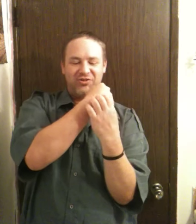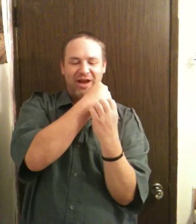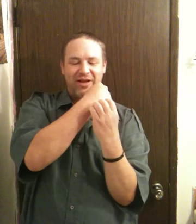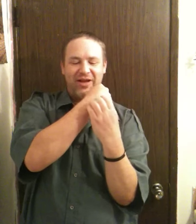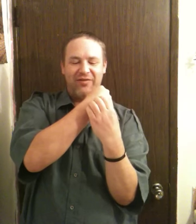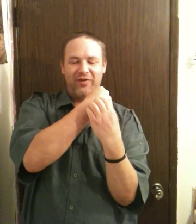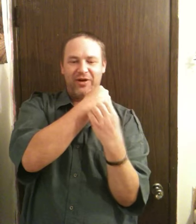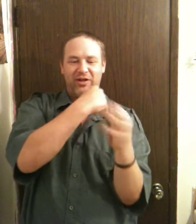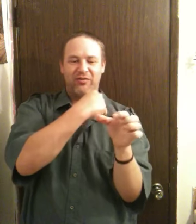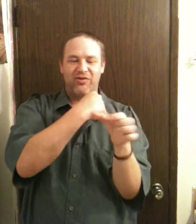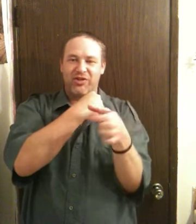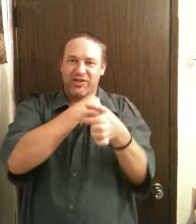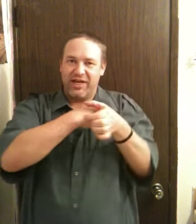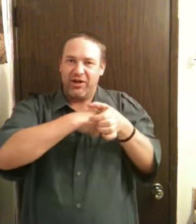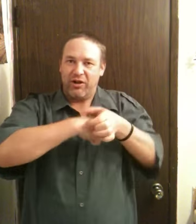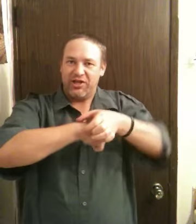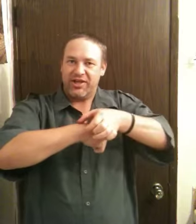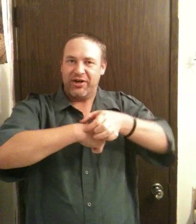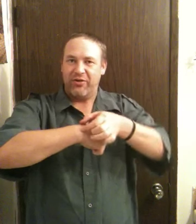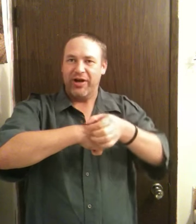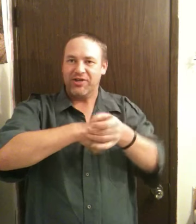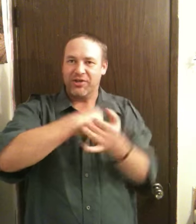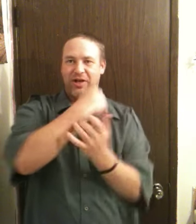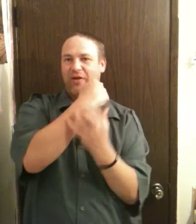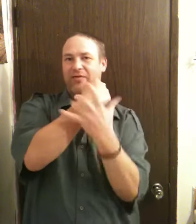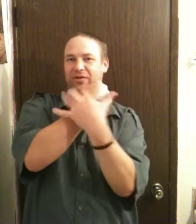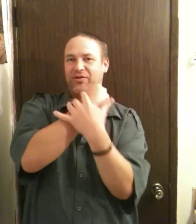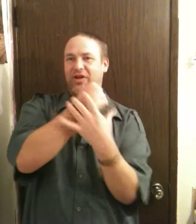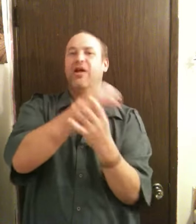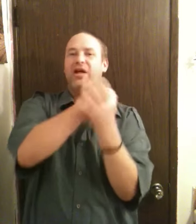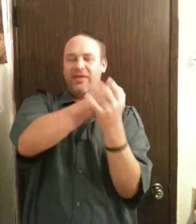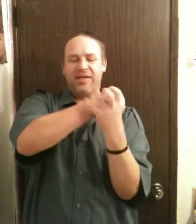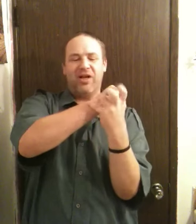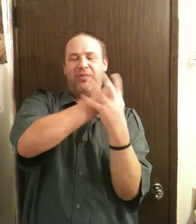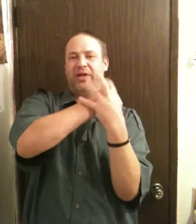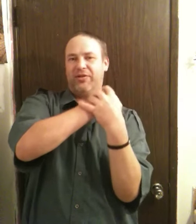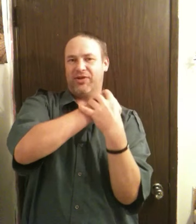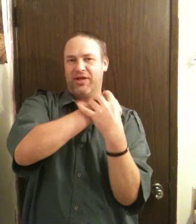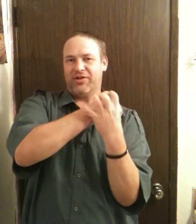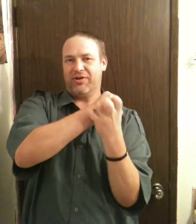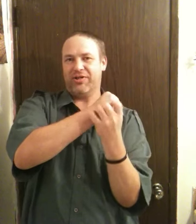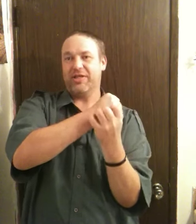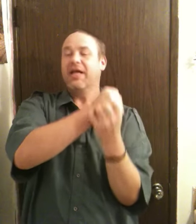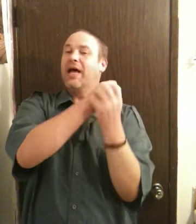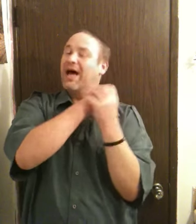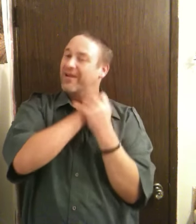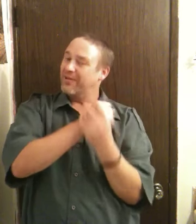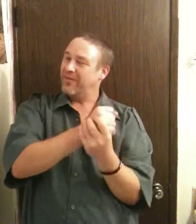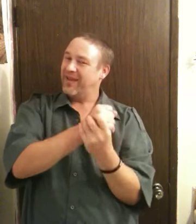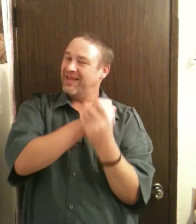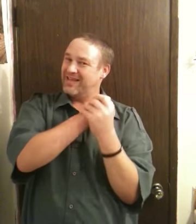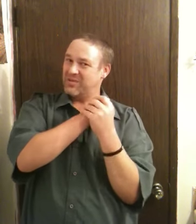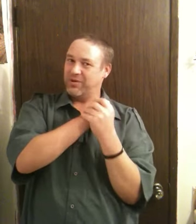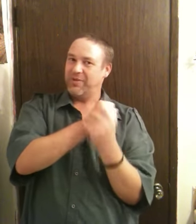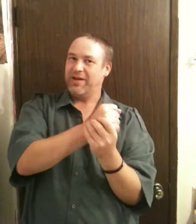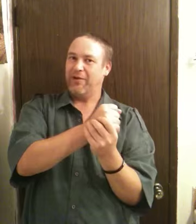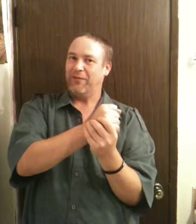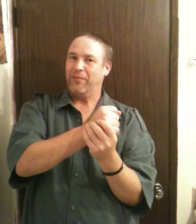Strat. You've got a very skinnier, a lot skinnier range, so you never have to do this. This can help you get those kind of stretches. Another thing, and this is where you've to be careful. For